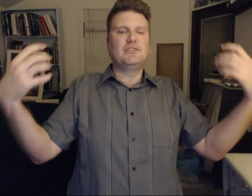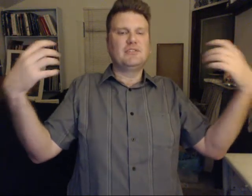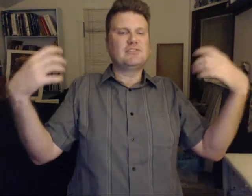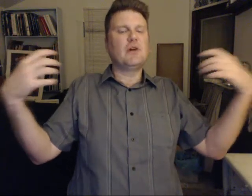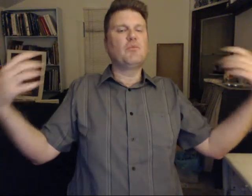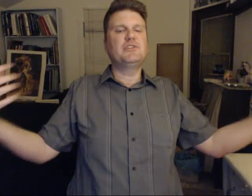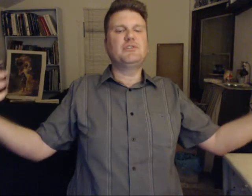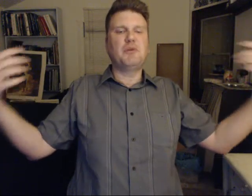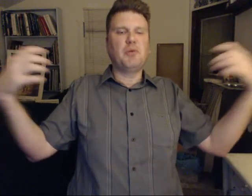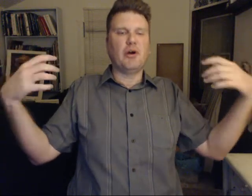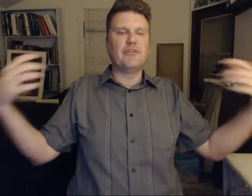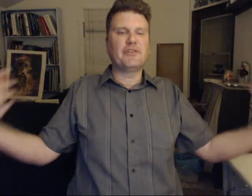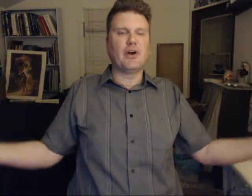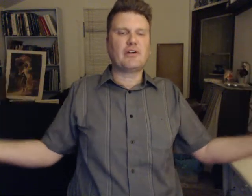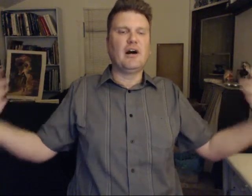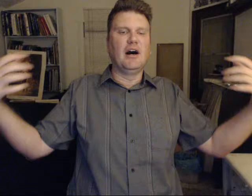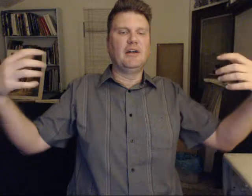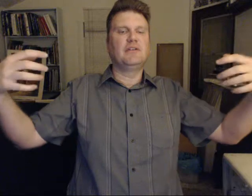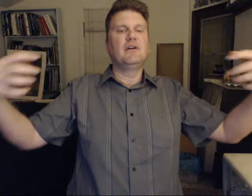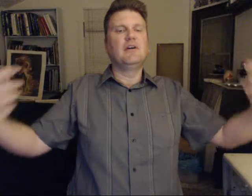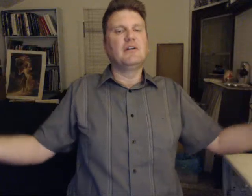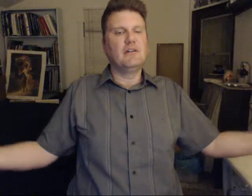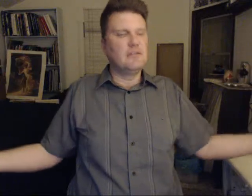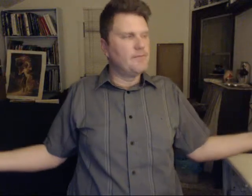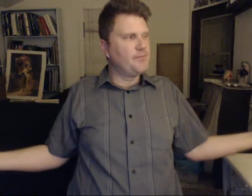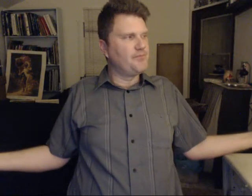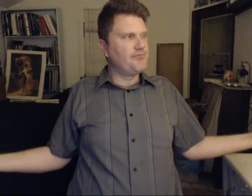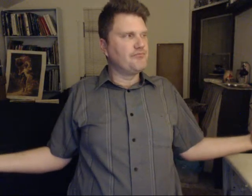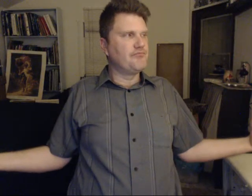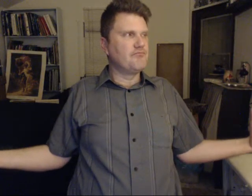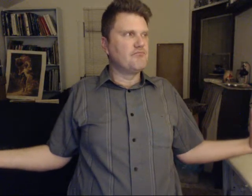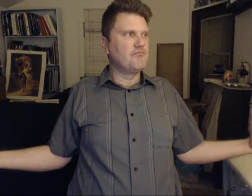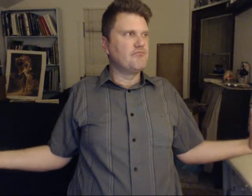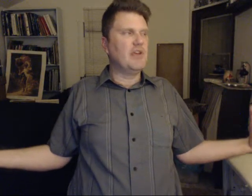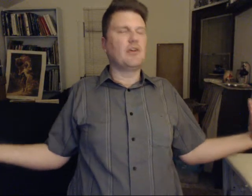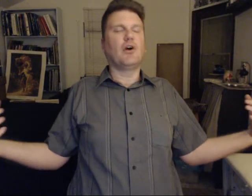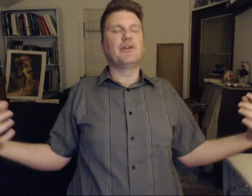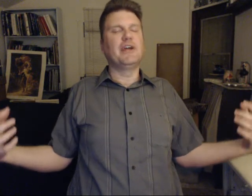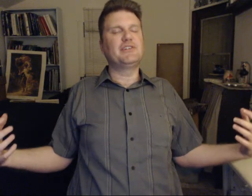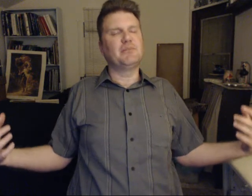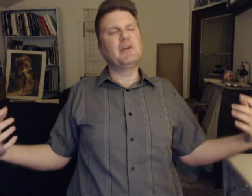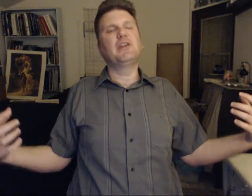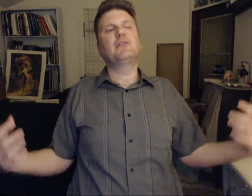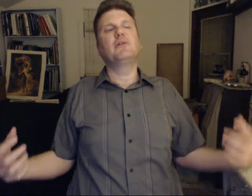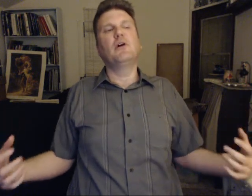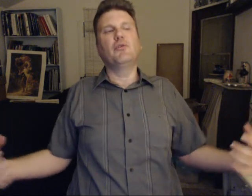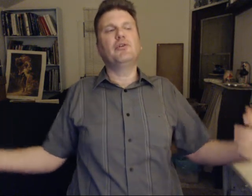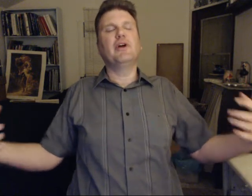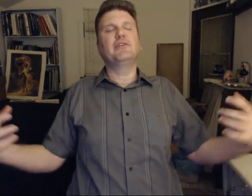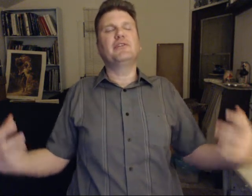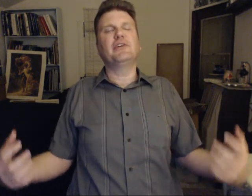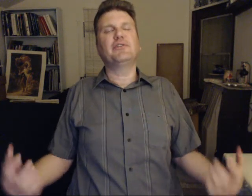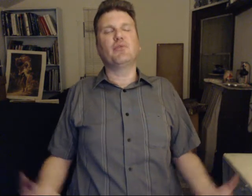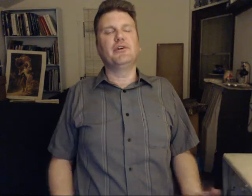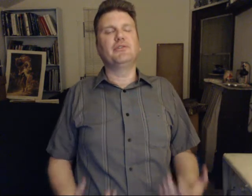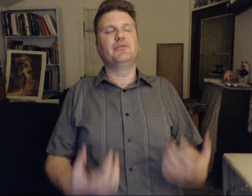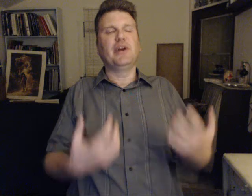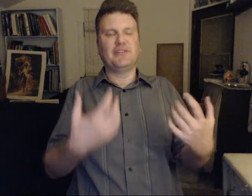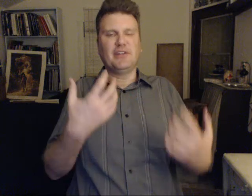Some wish to be part of this Archon incarnation. Meaning, when you enter into this world, yes, connect